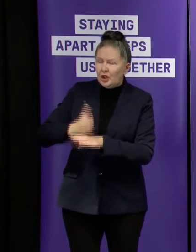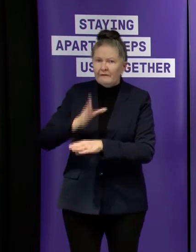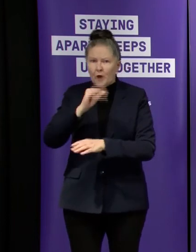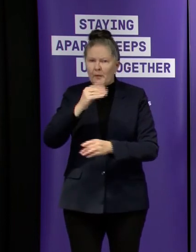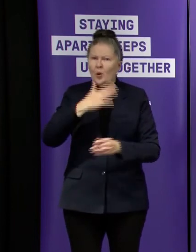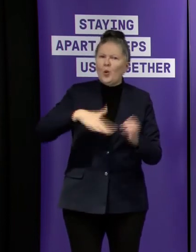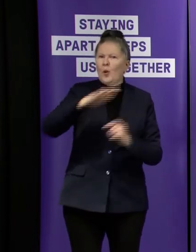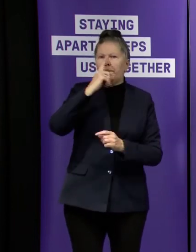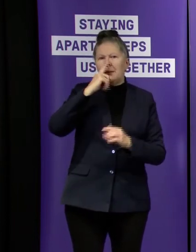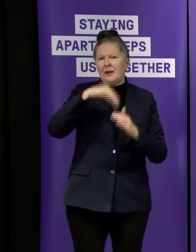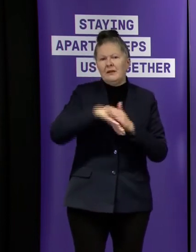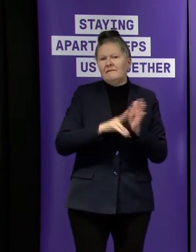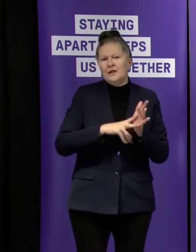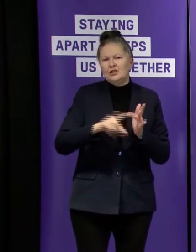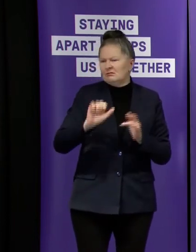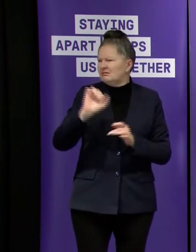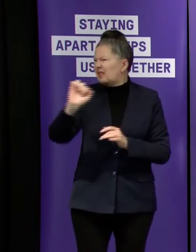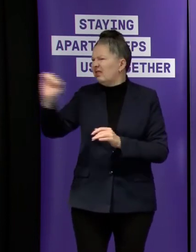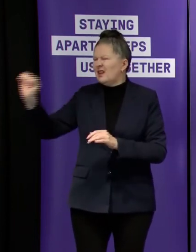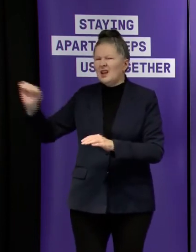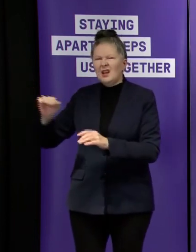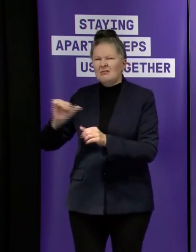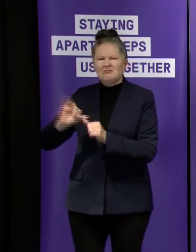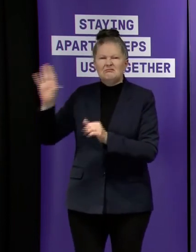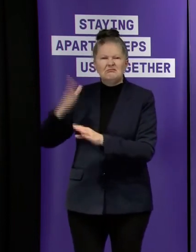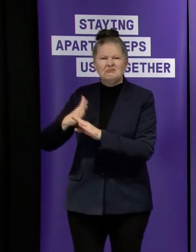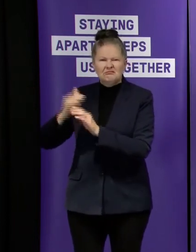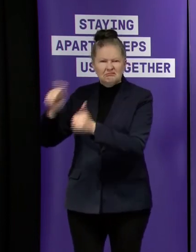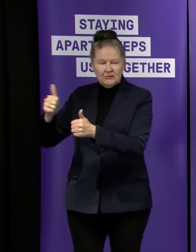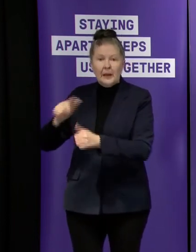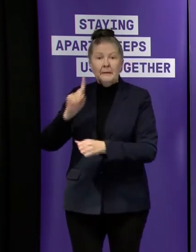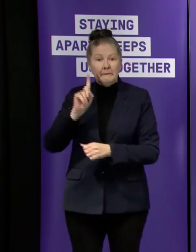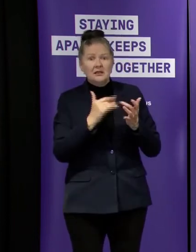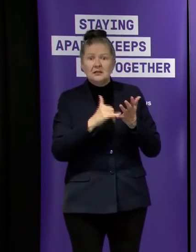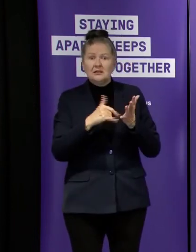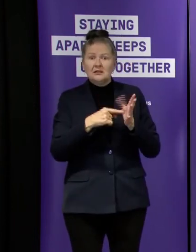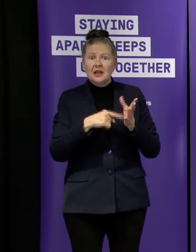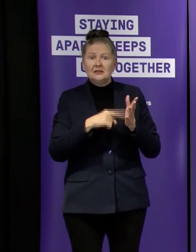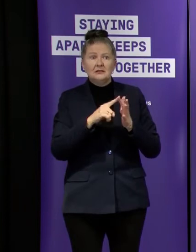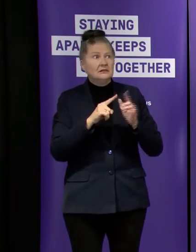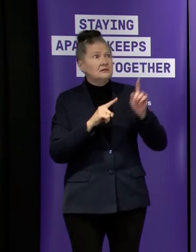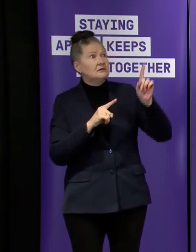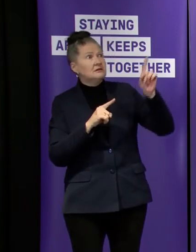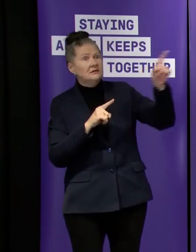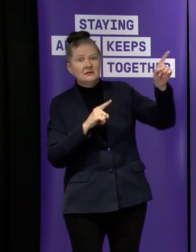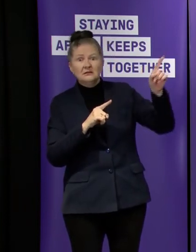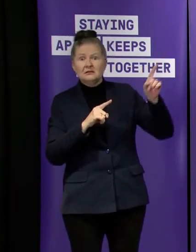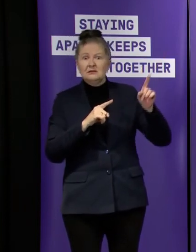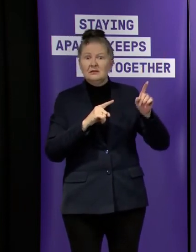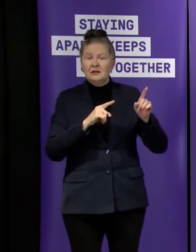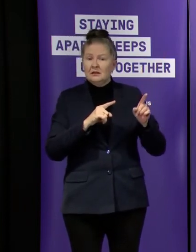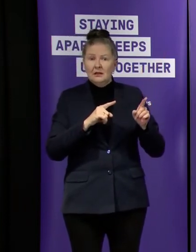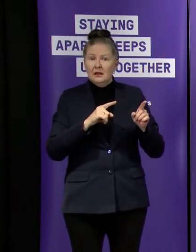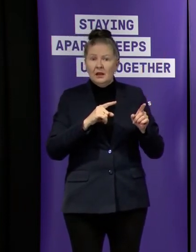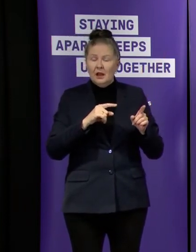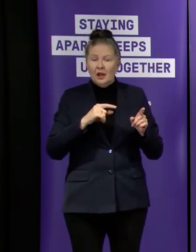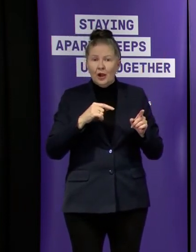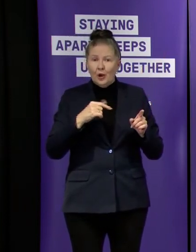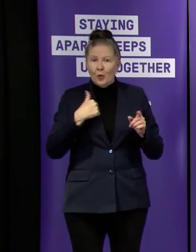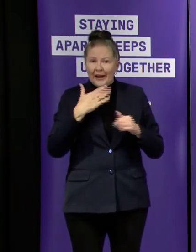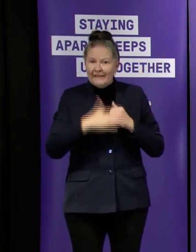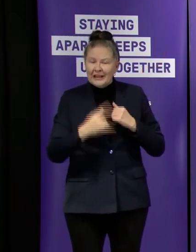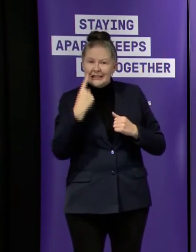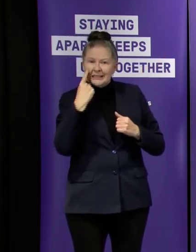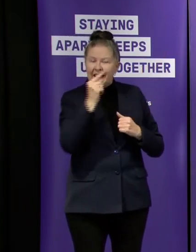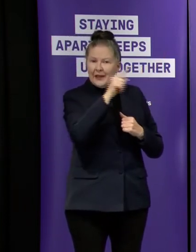doing is very very important but at the same time though other state capitals who we will never meet or see on the streets because they're doing it all from their state capital